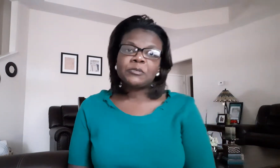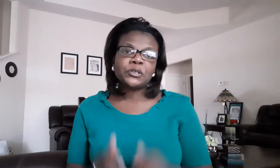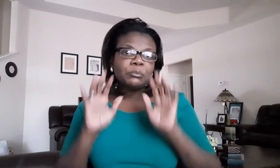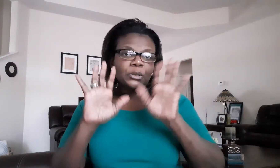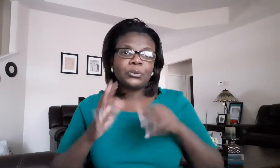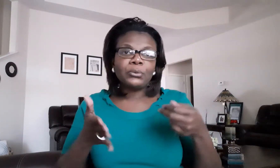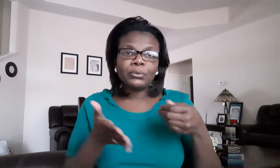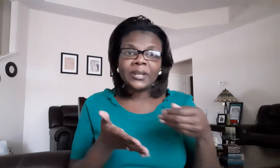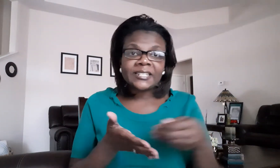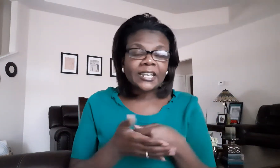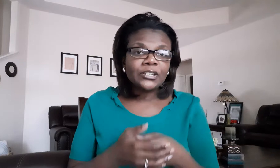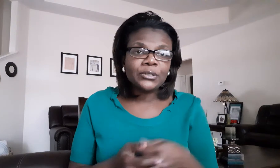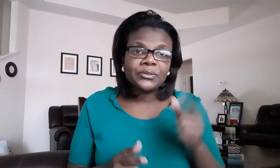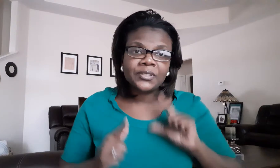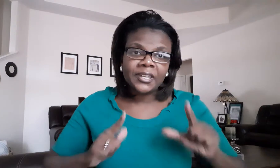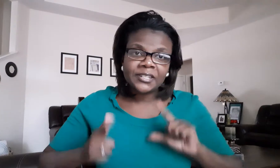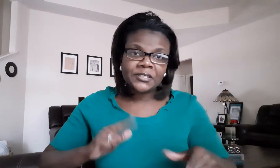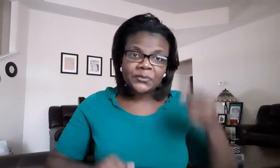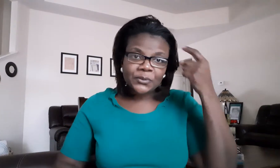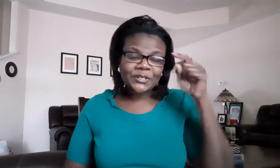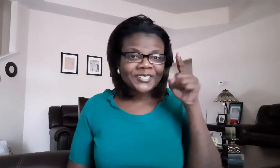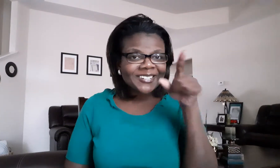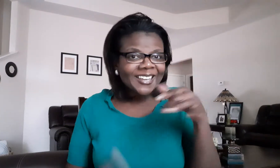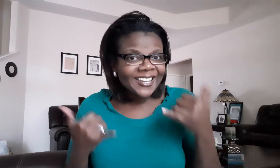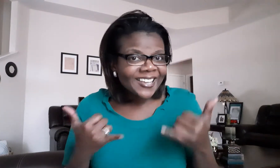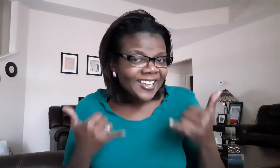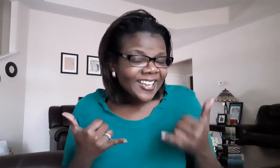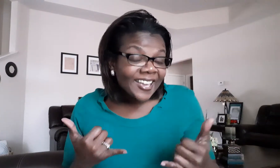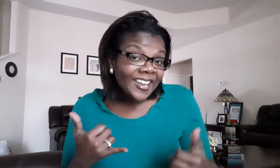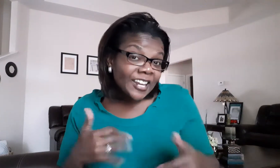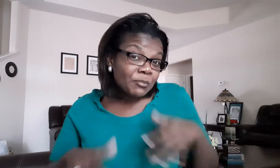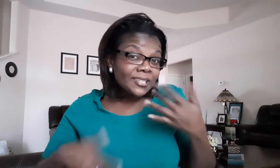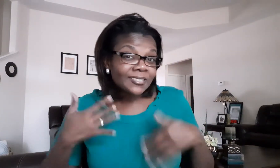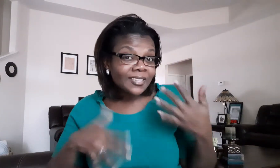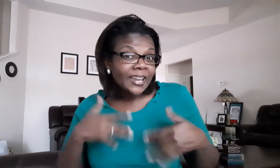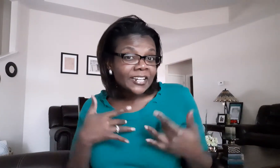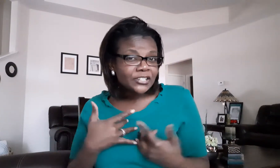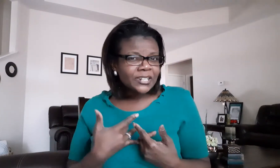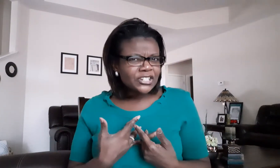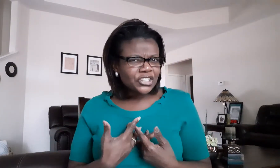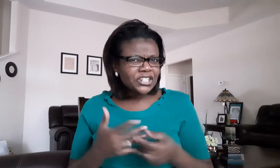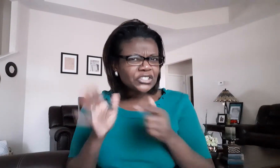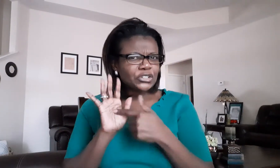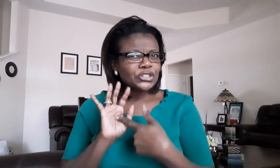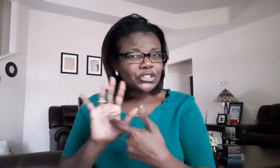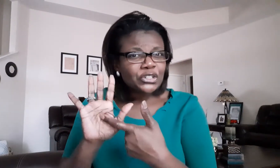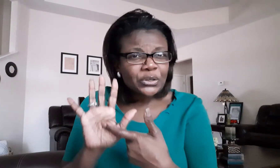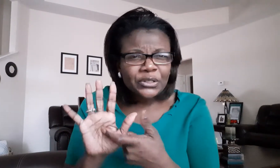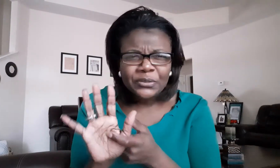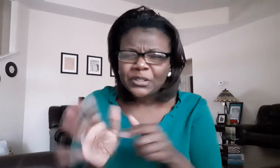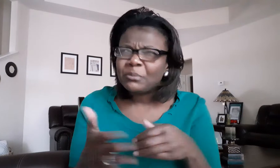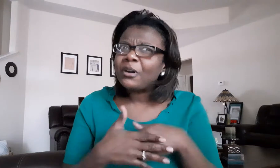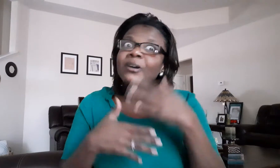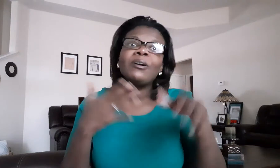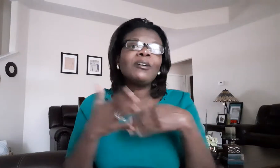some great new signs for you today and i'm excited to get chance to show you them all